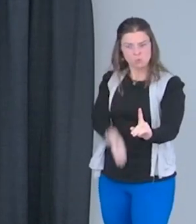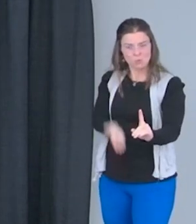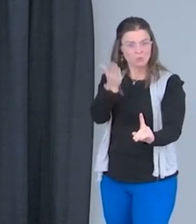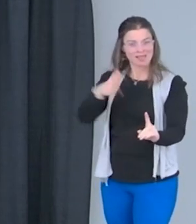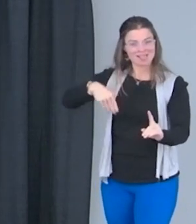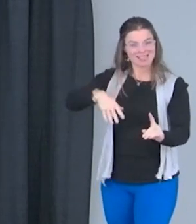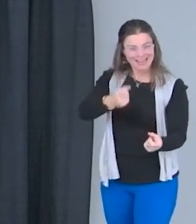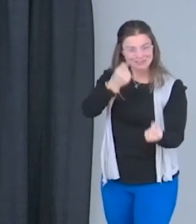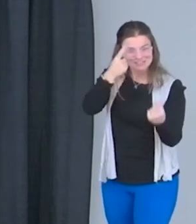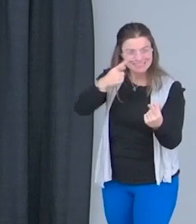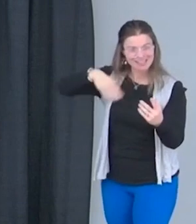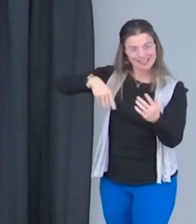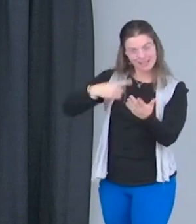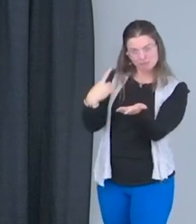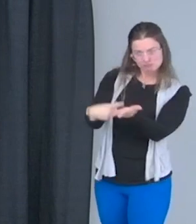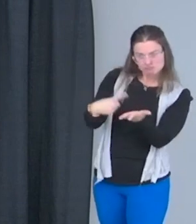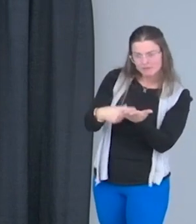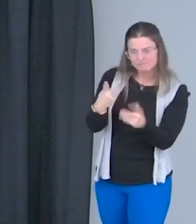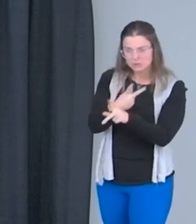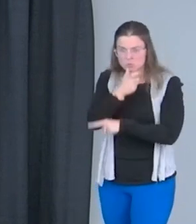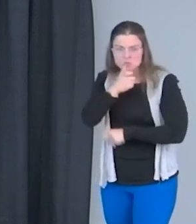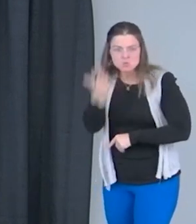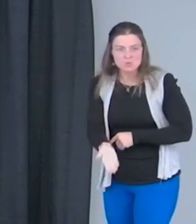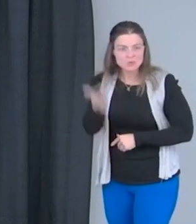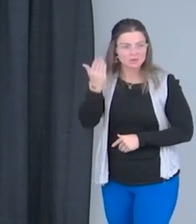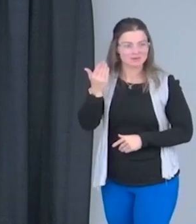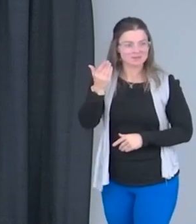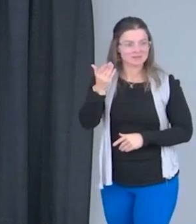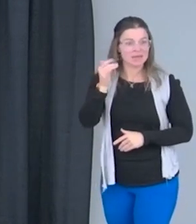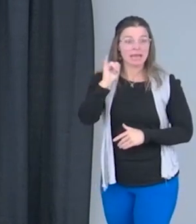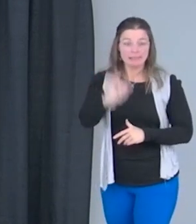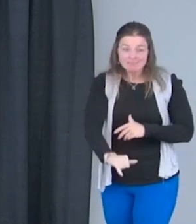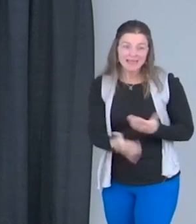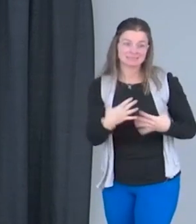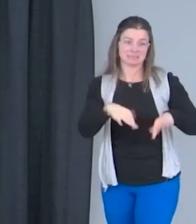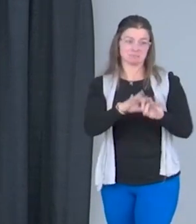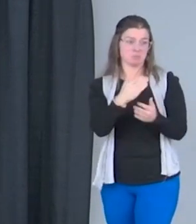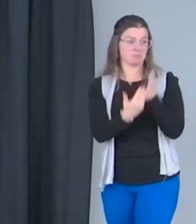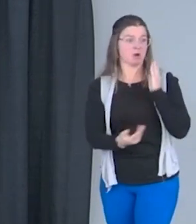understand until you have a conversation with them. And that's the power of the intersections.